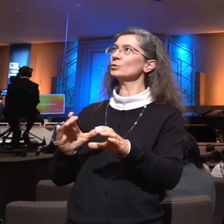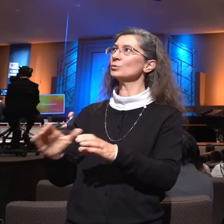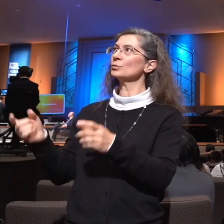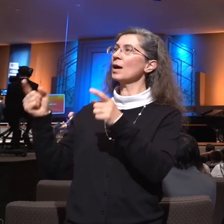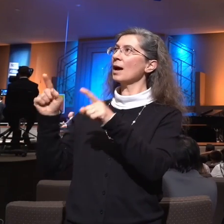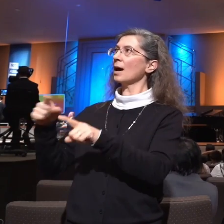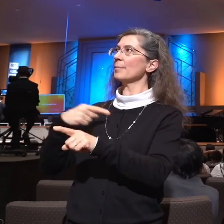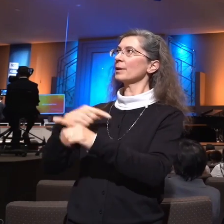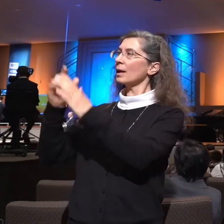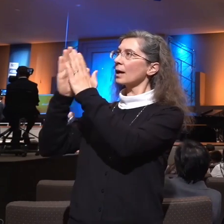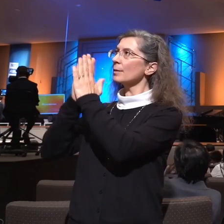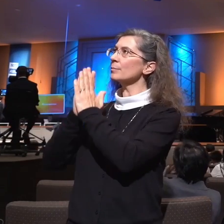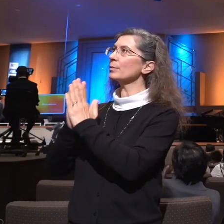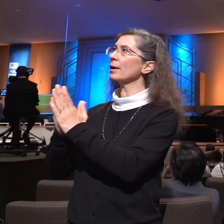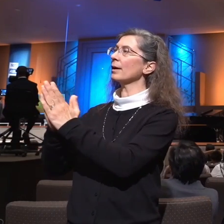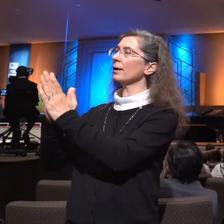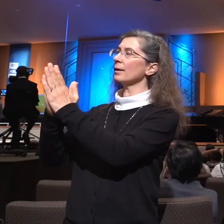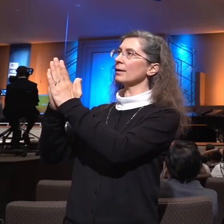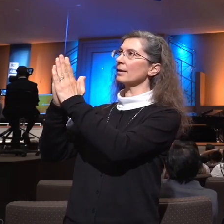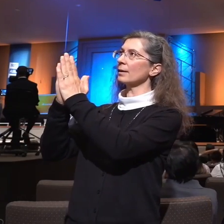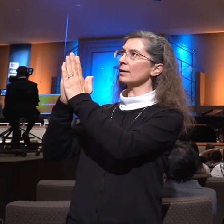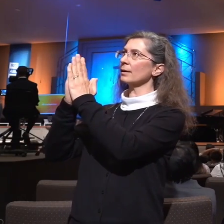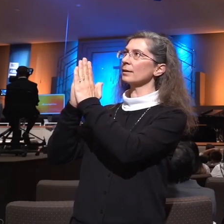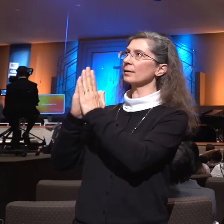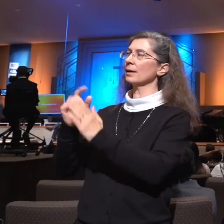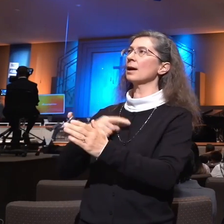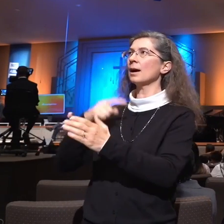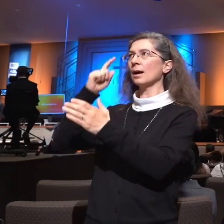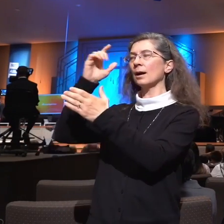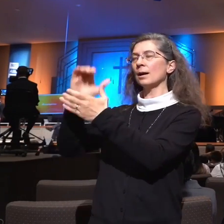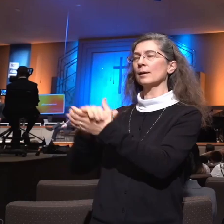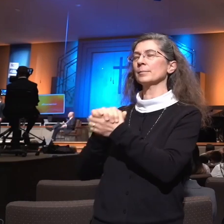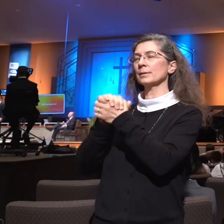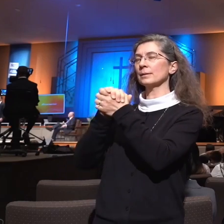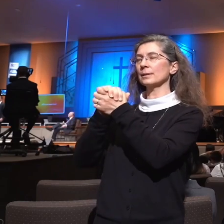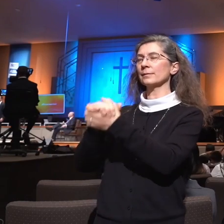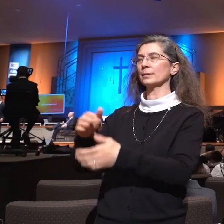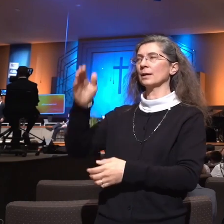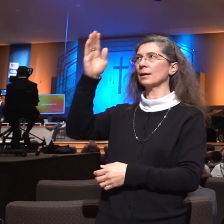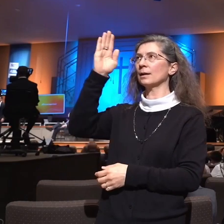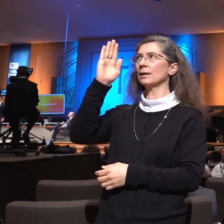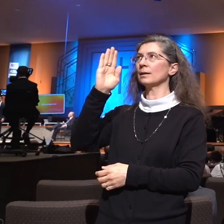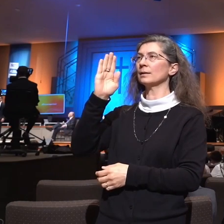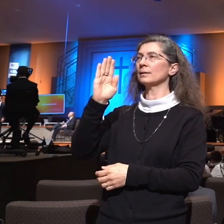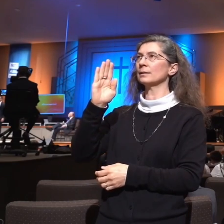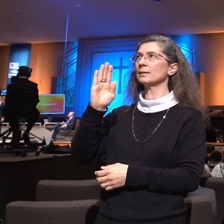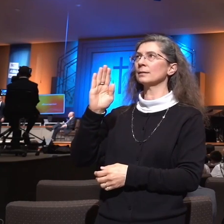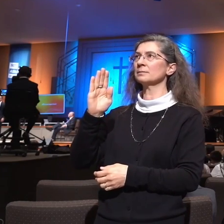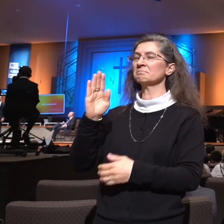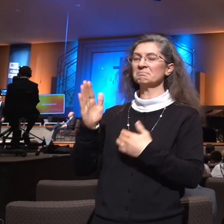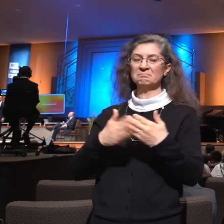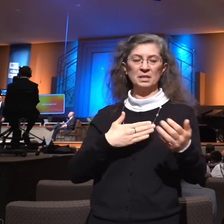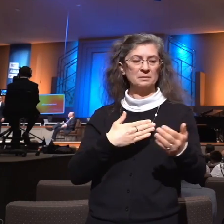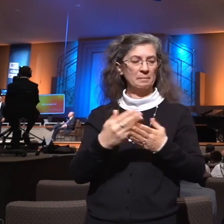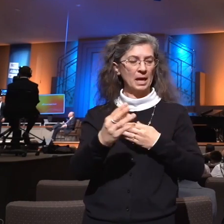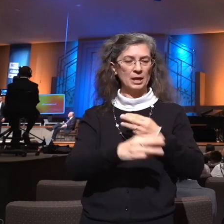His name. I believe God. So let the world say what they will.